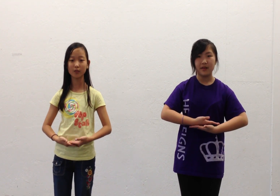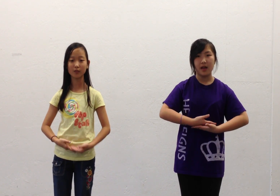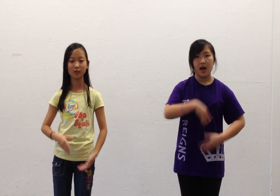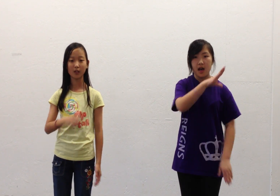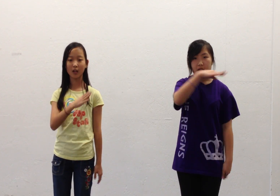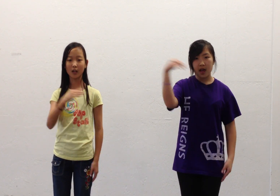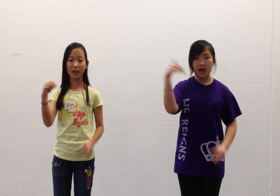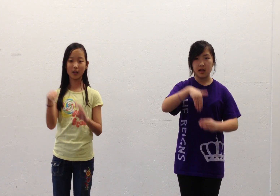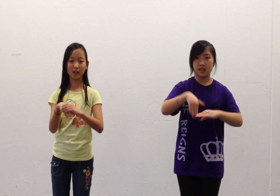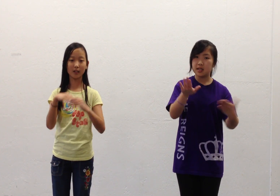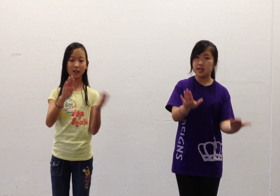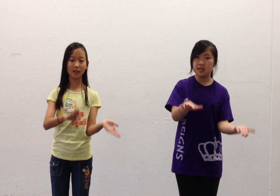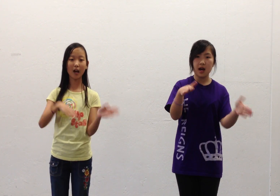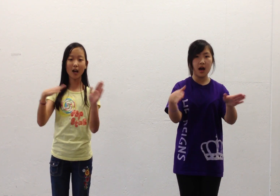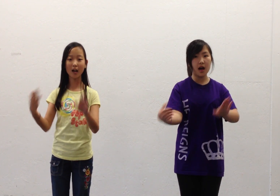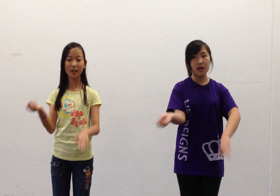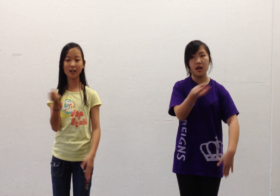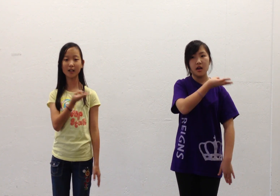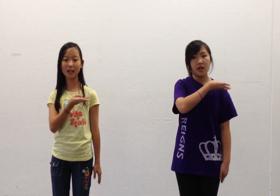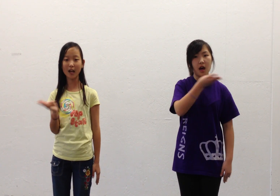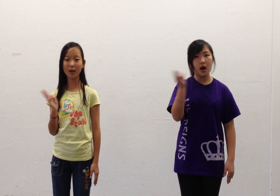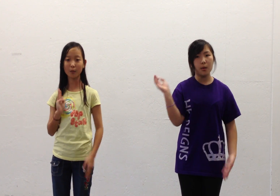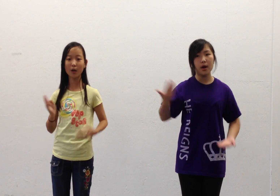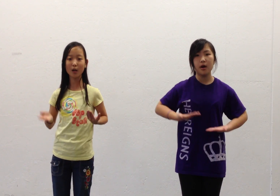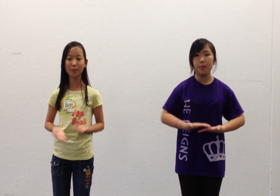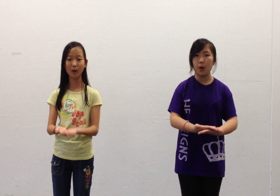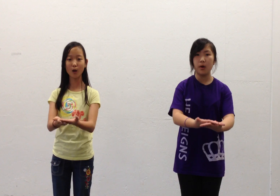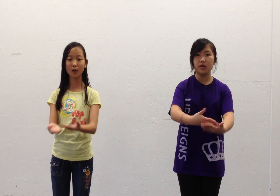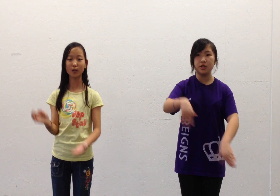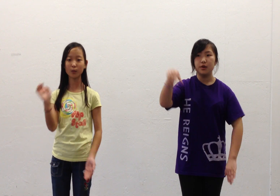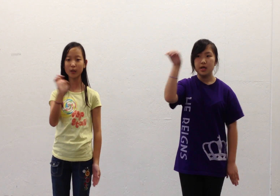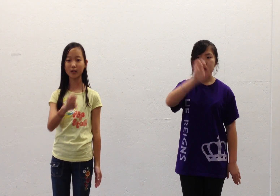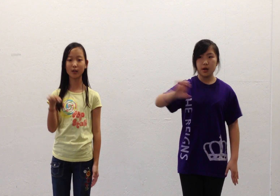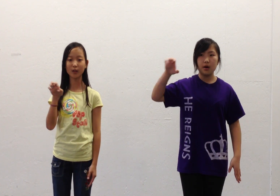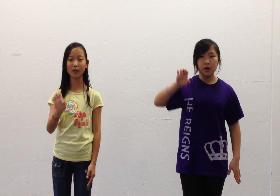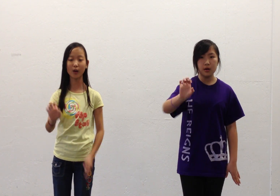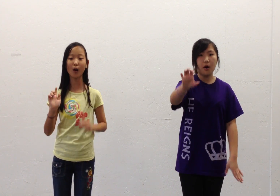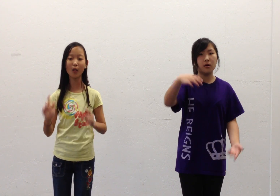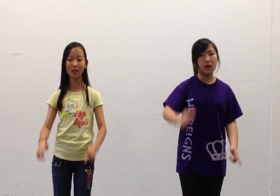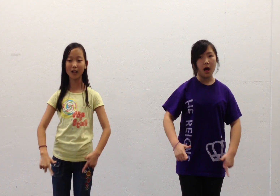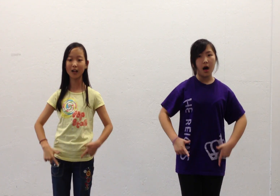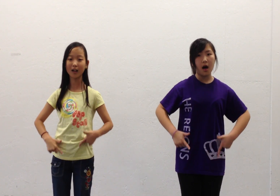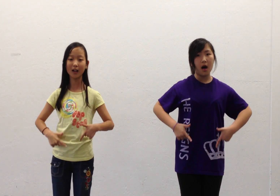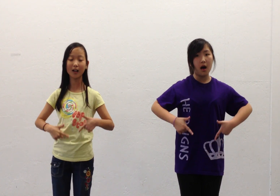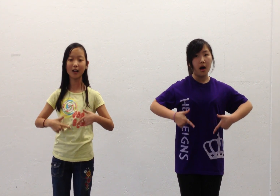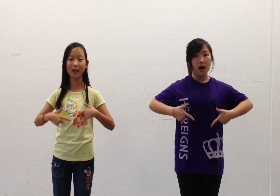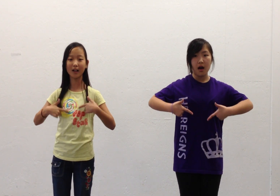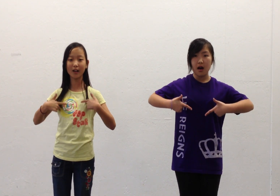and in dying that we're born to eternal life.